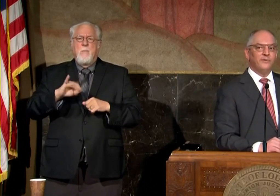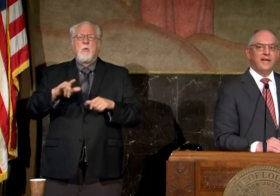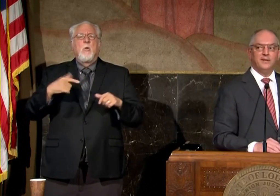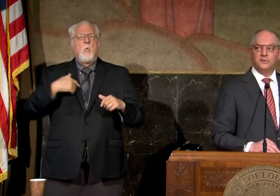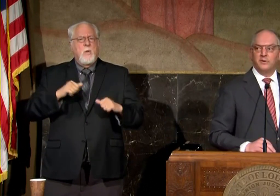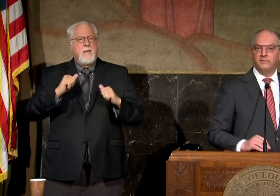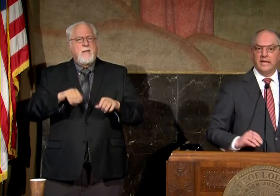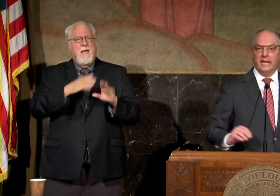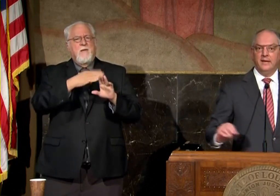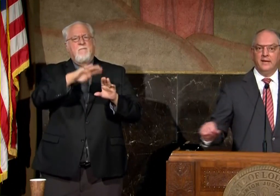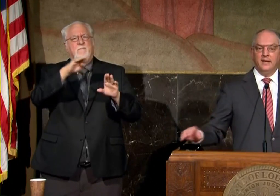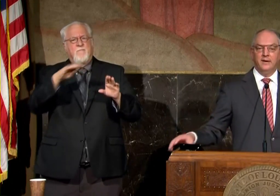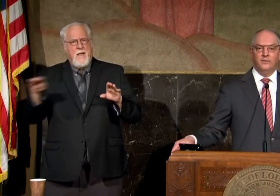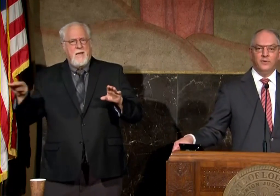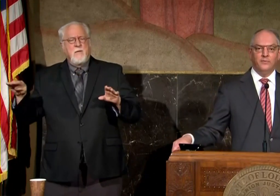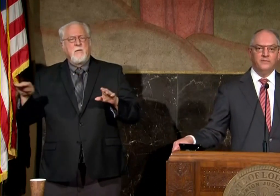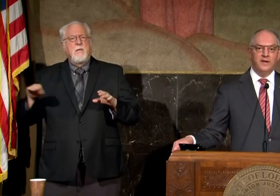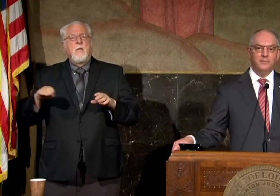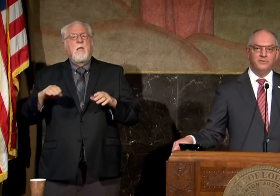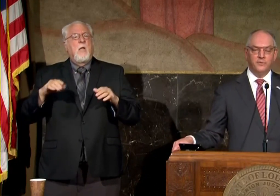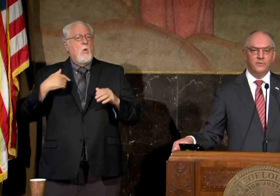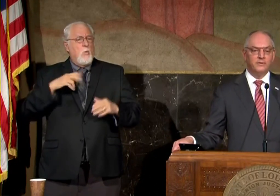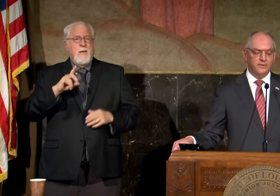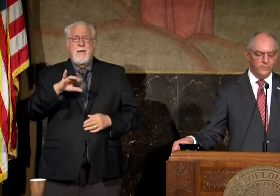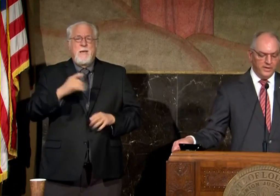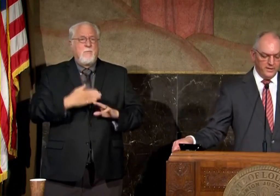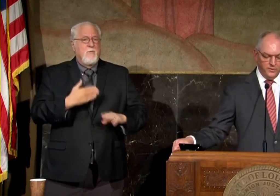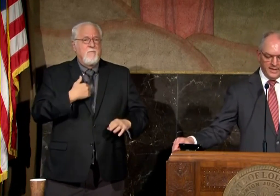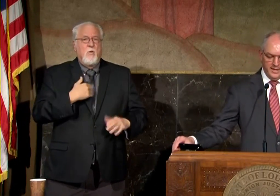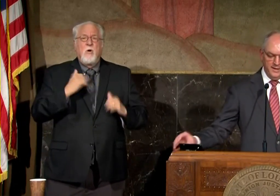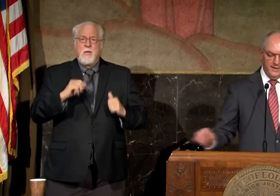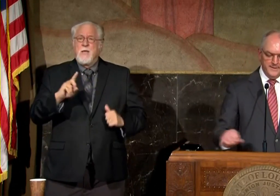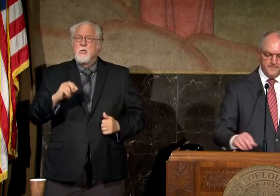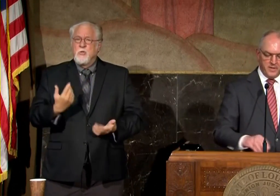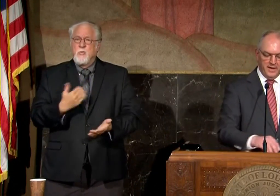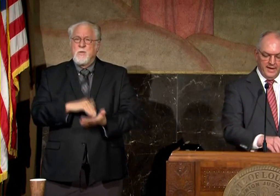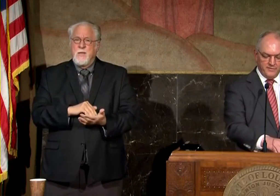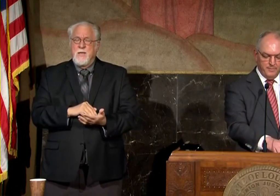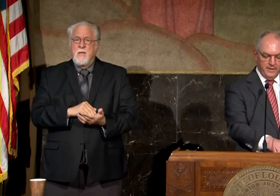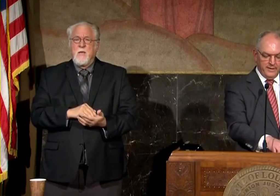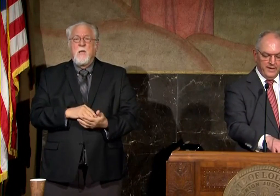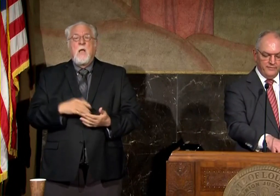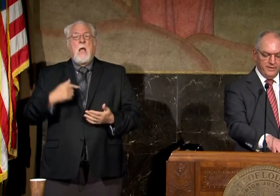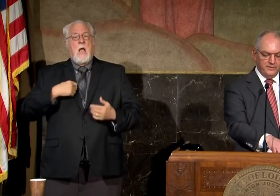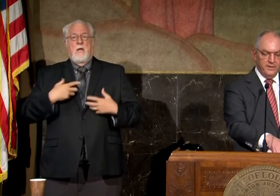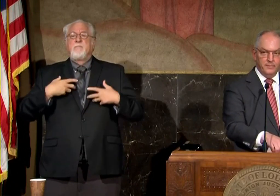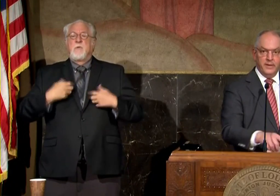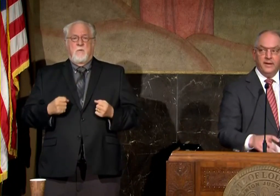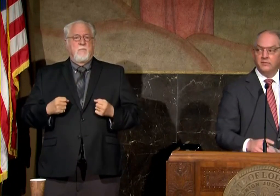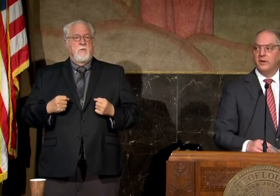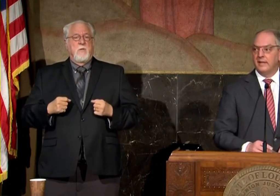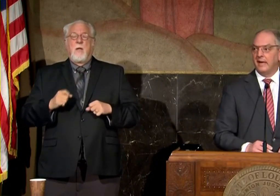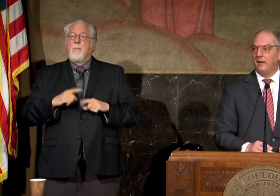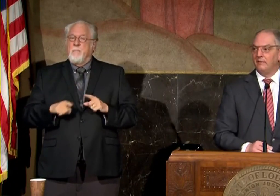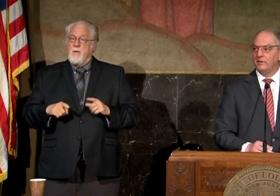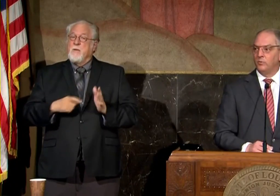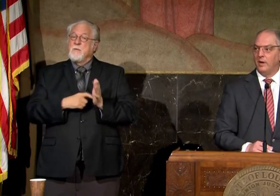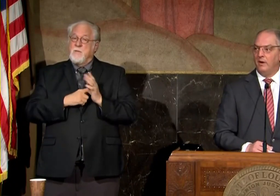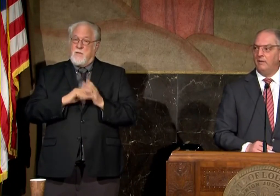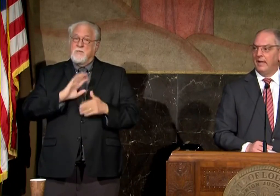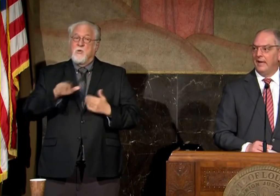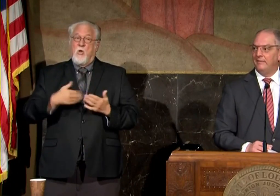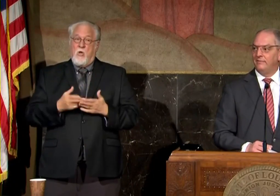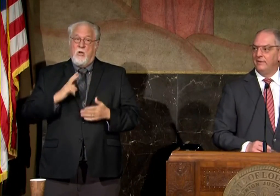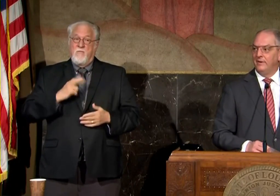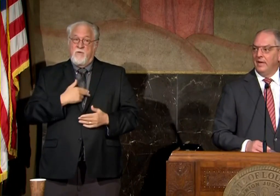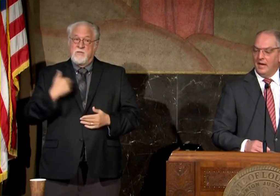flatten this curve again uh we've done it before we can do it again i have complete confidence but it is going to take all of us we